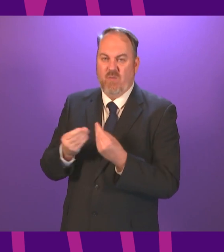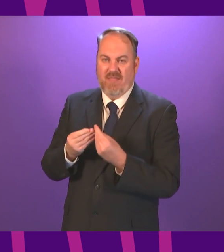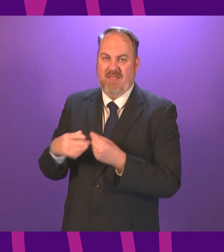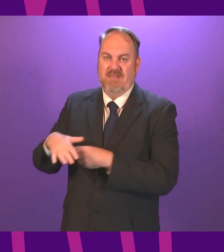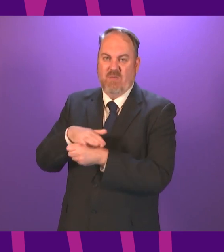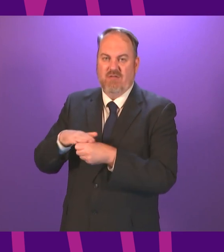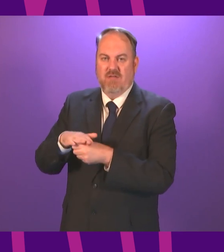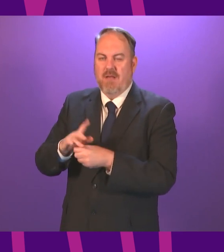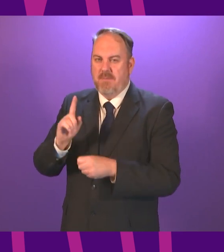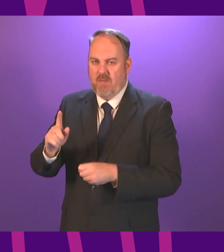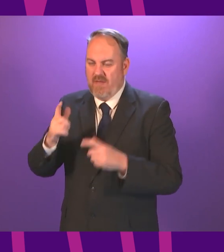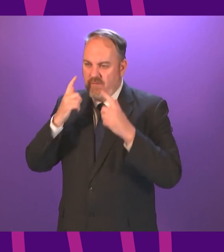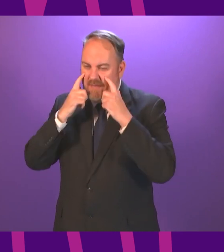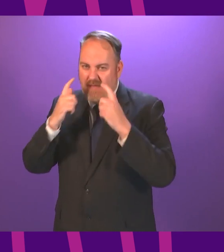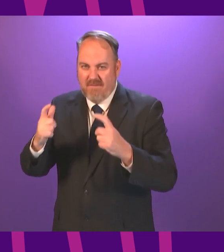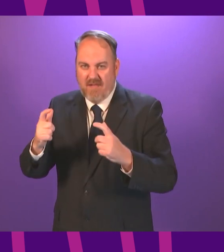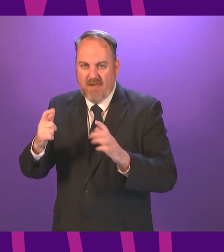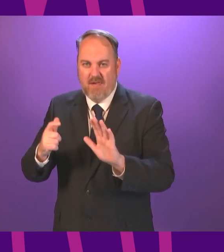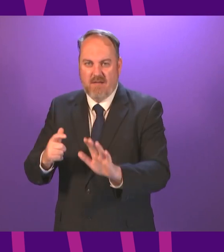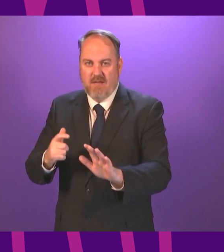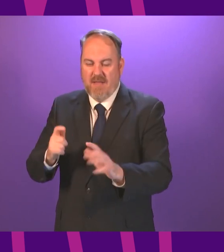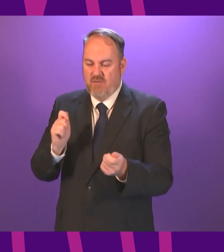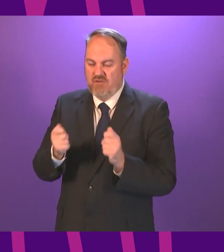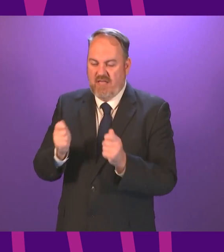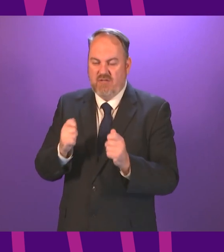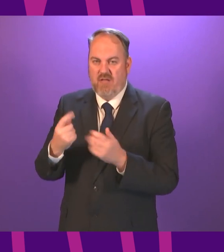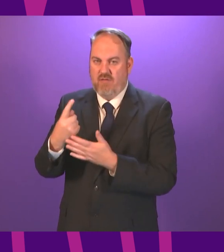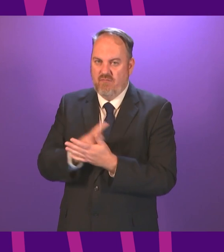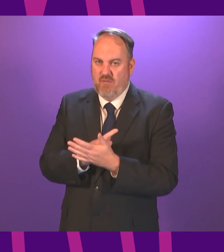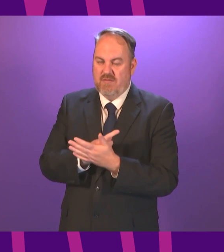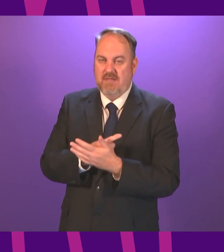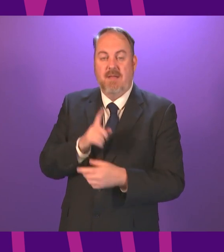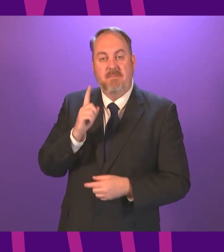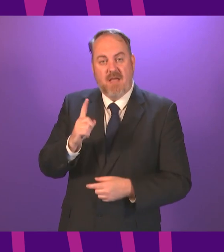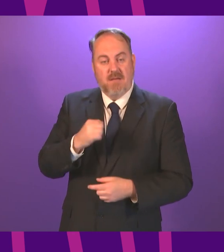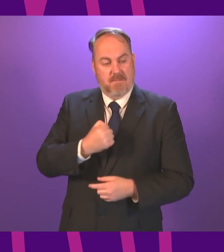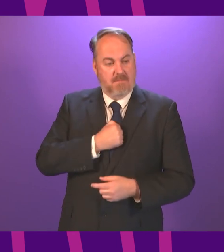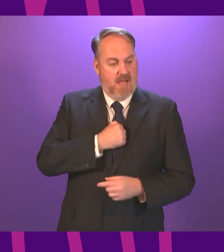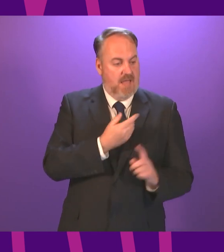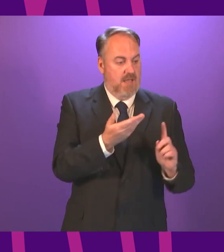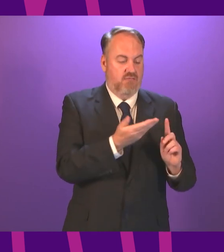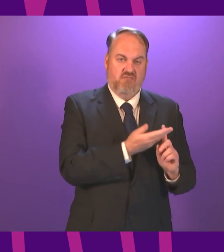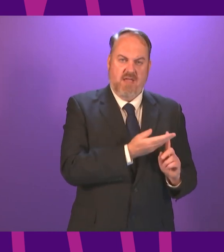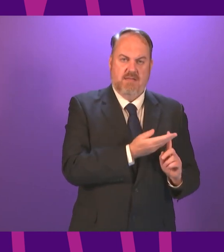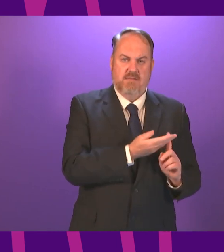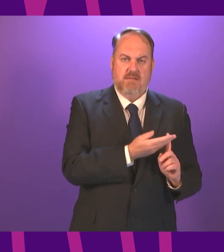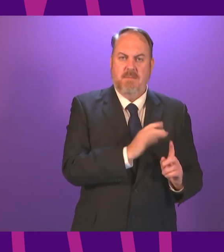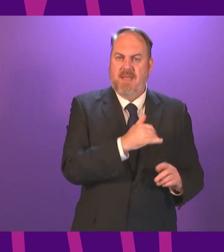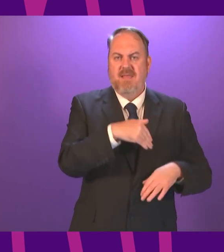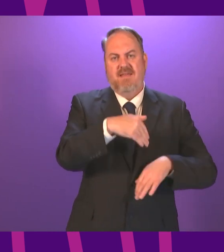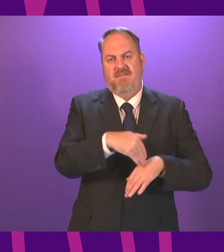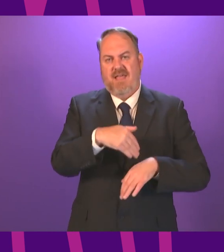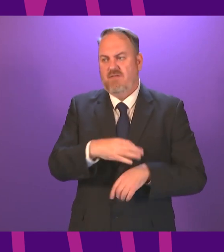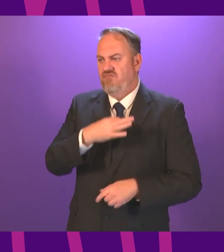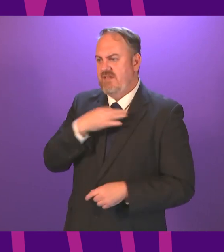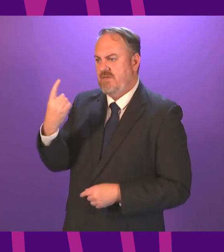curtailment must always be kept to a minimum but we must always remember that the exercise of my rights may lead to someone else's life being impacted so